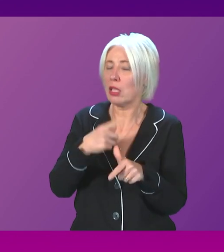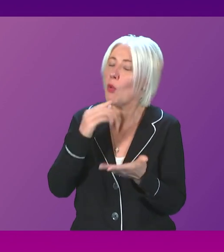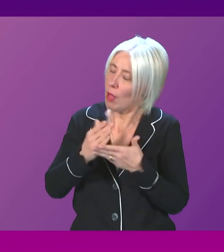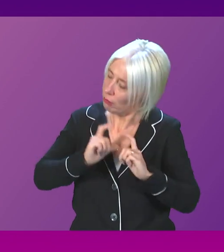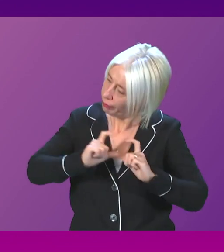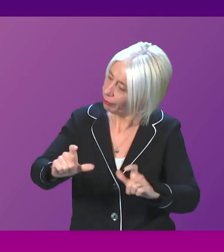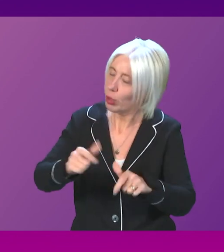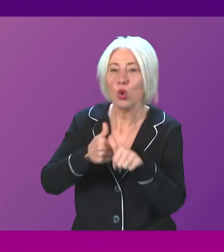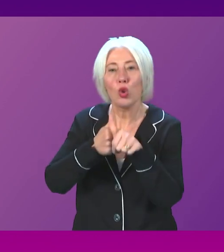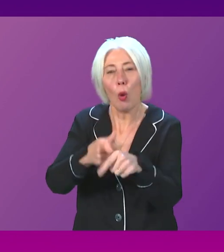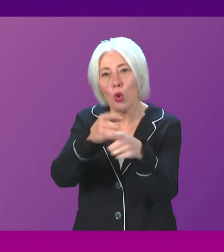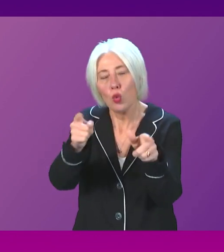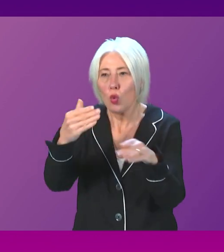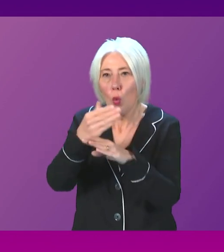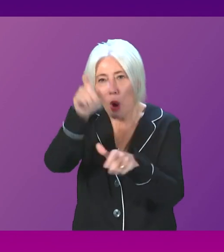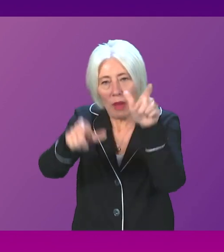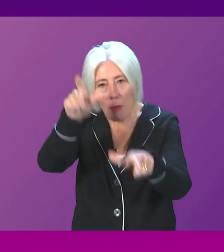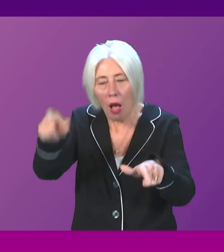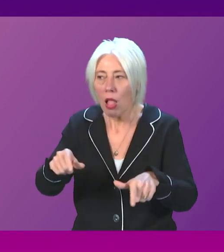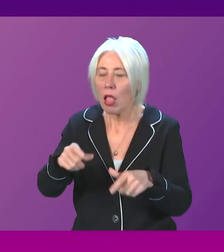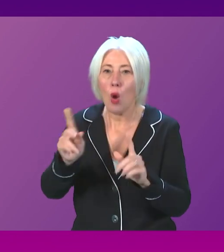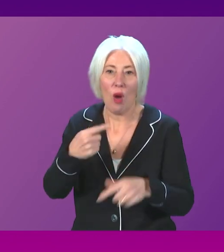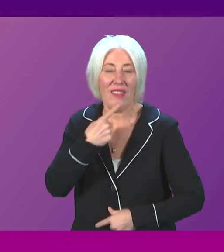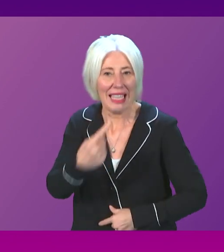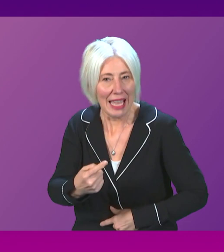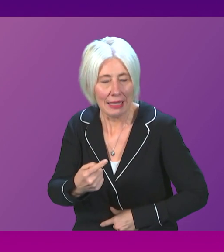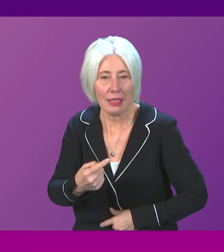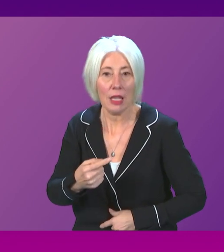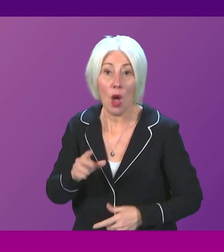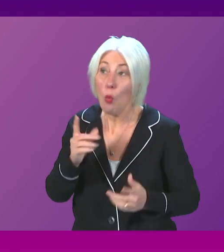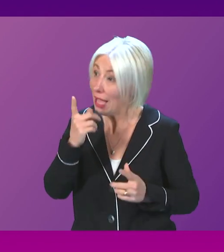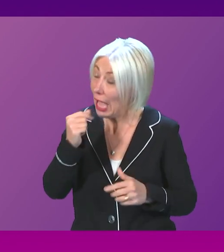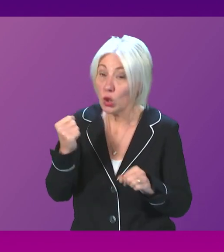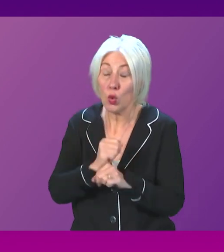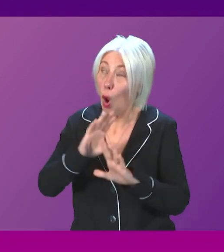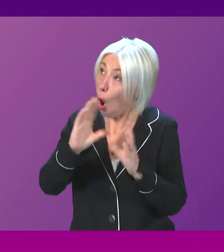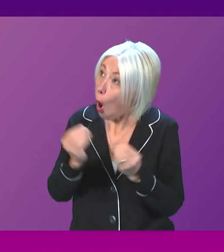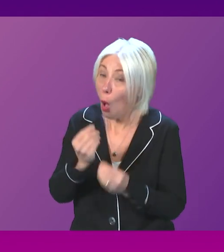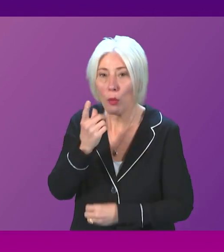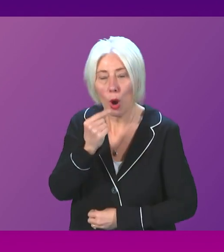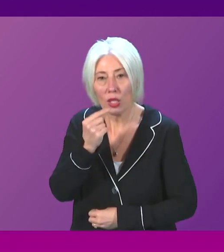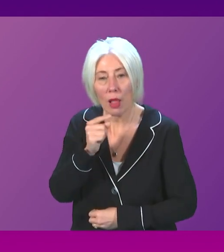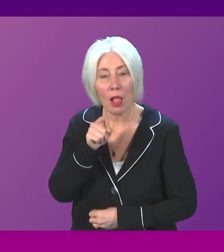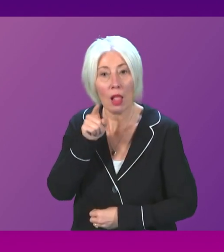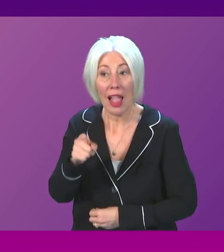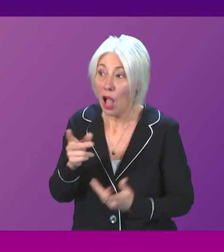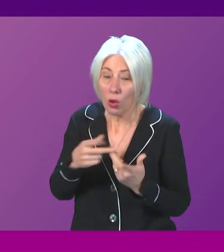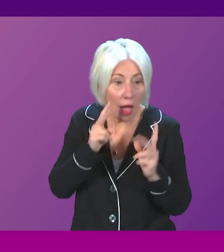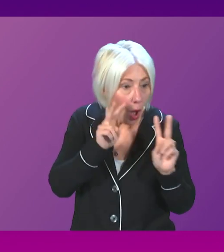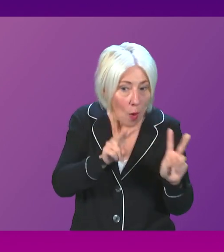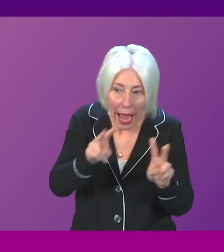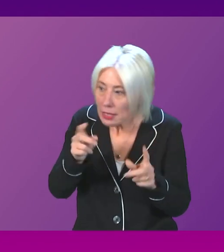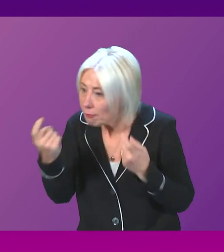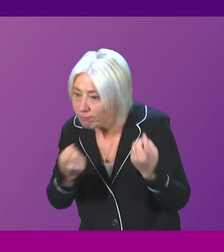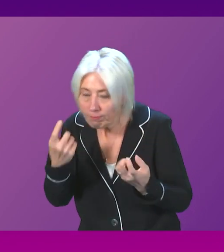to the workers in the ways I have set out, and will continue to do all we can to understand what possibilities there might be for the